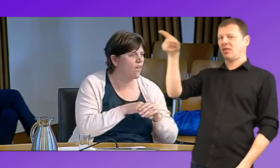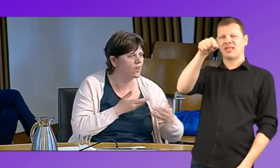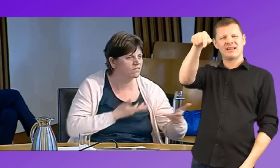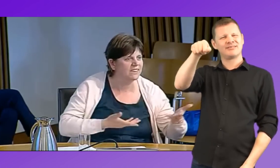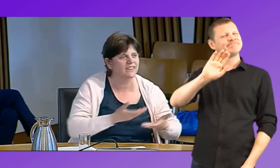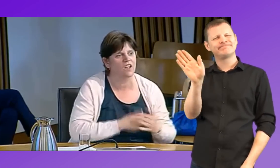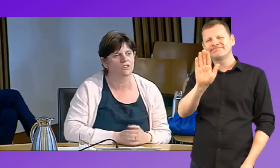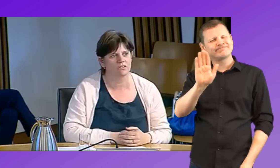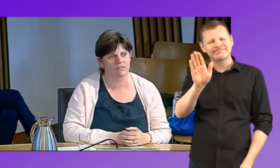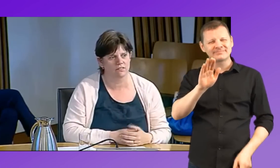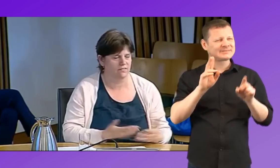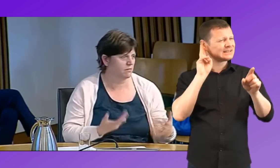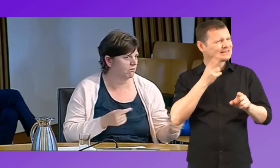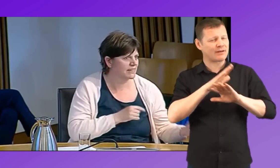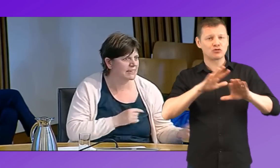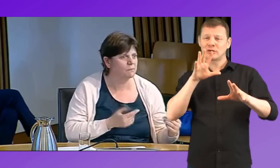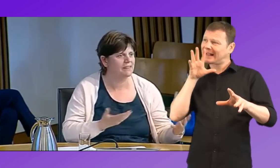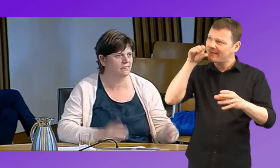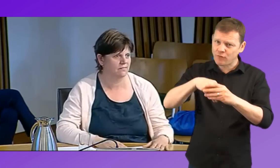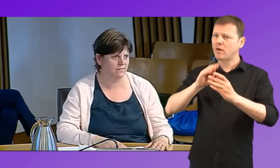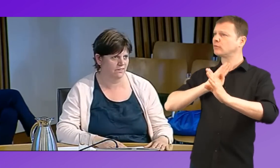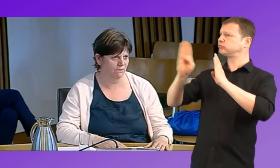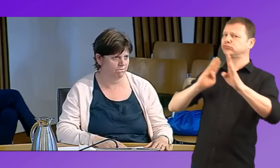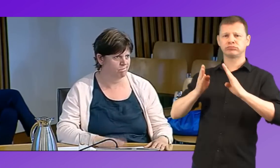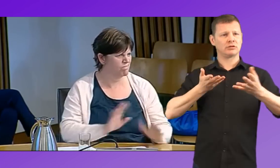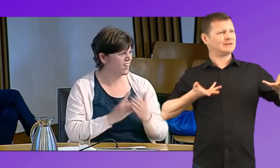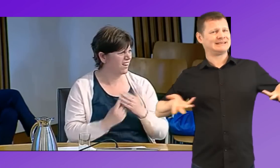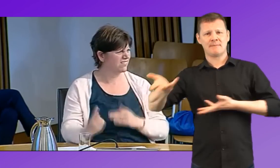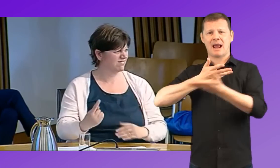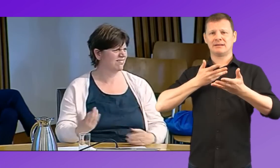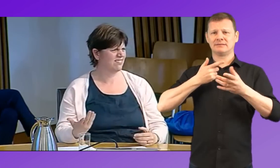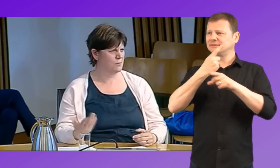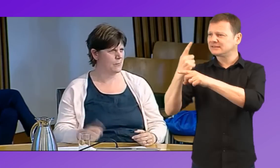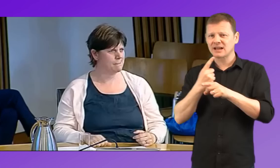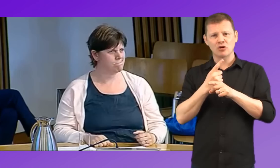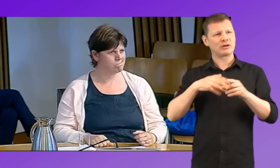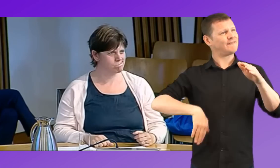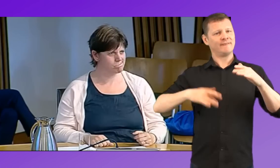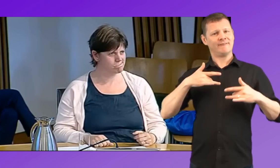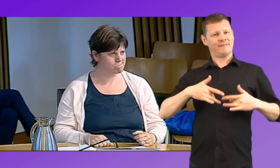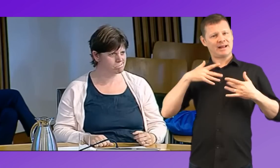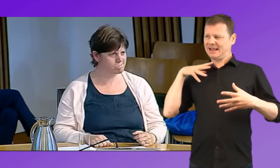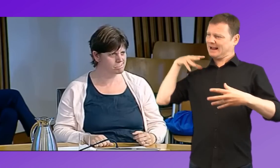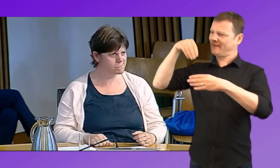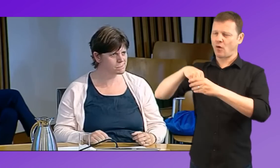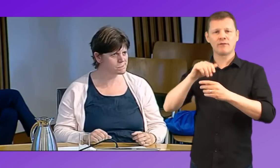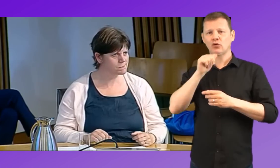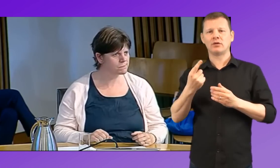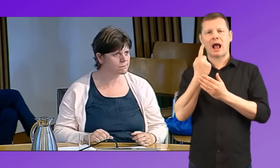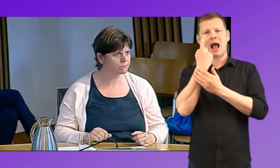So that deaf children are involved in class discussions, involved in debates. They know what's going on in the whole classroom and they're not feeling isolated